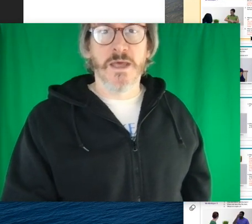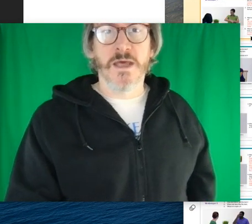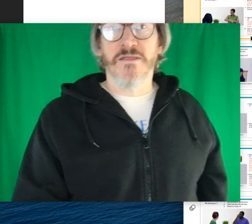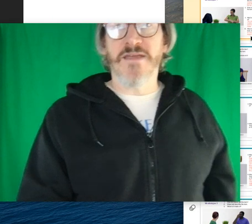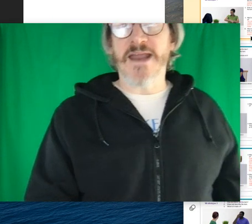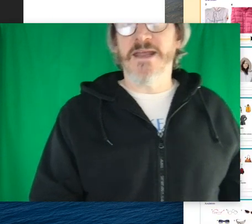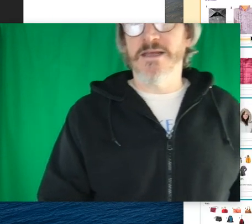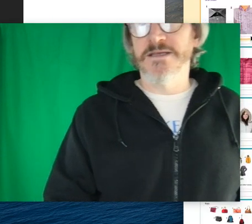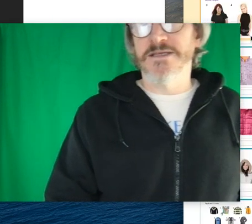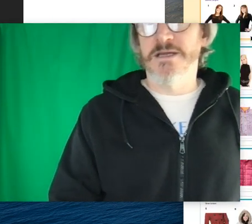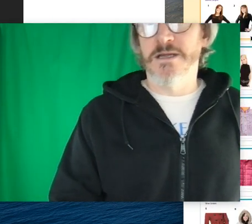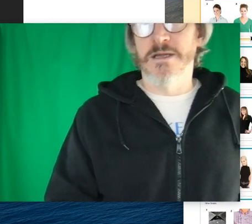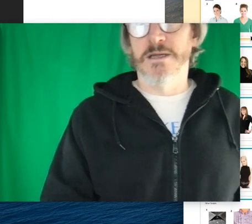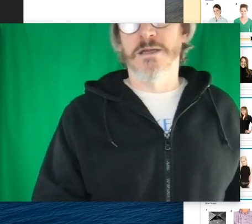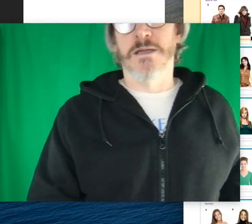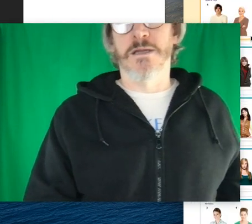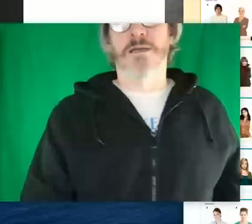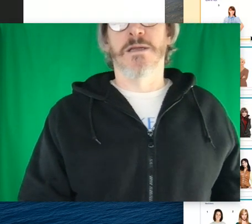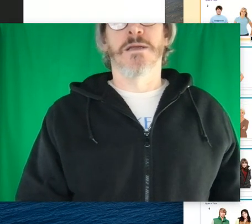so that is